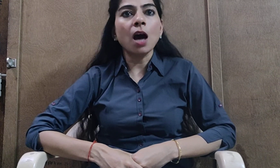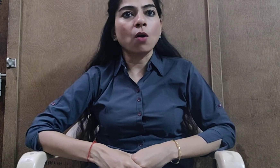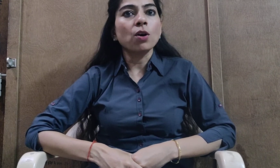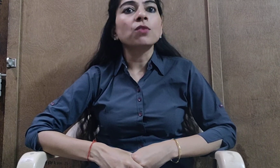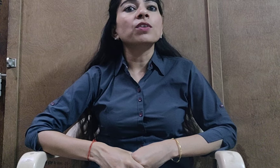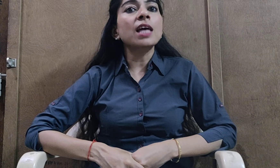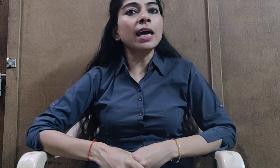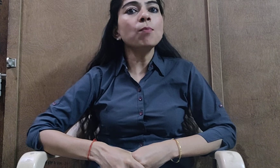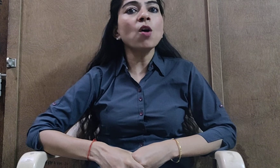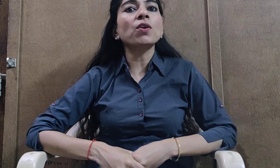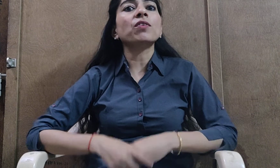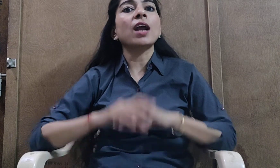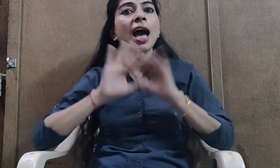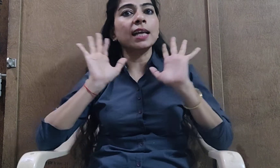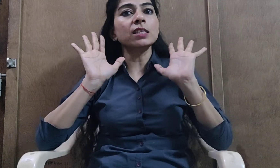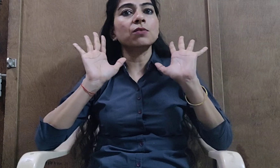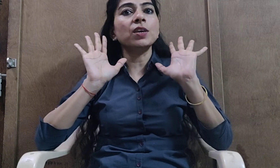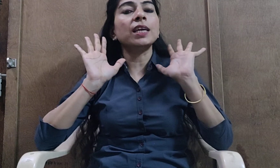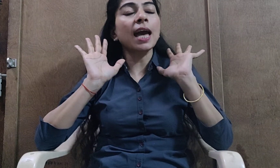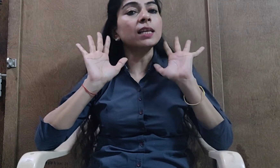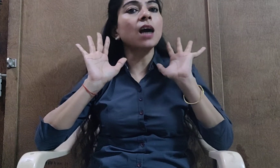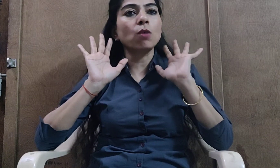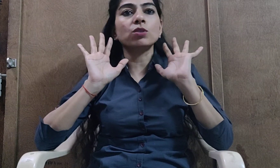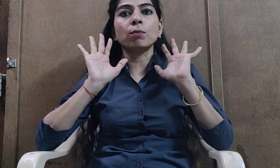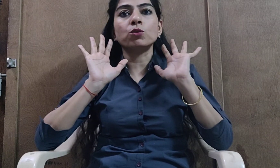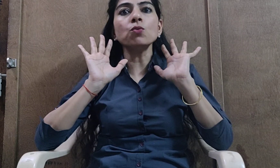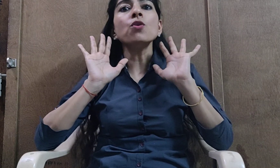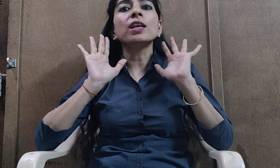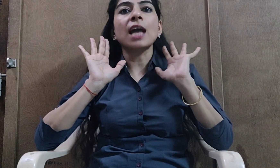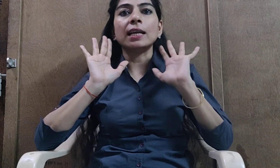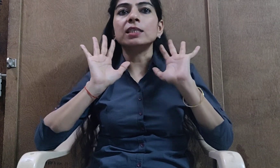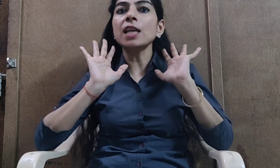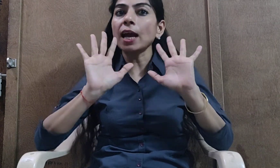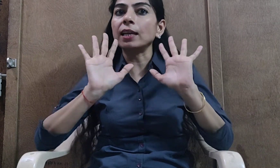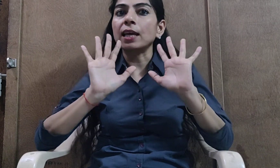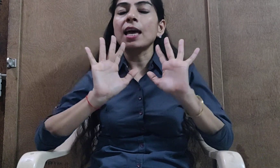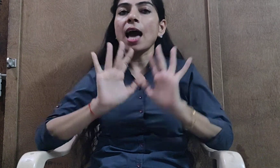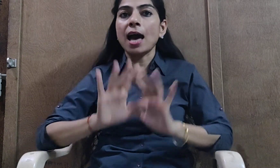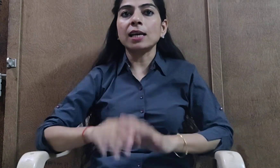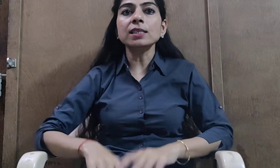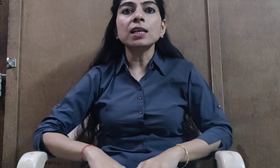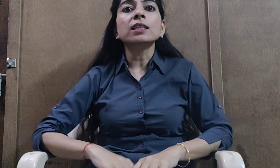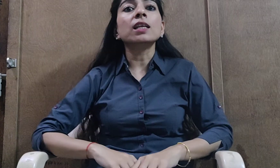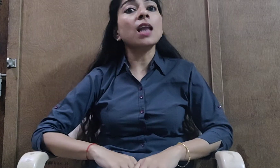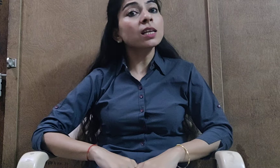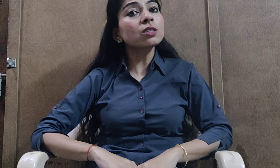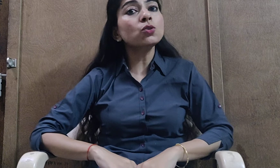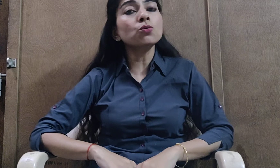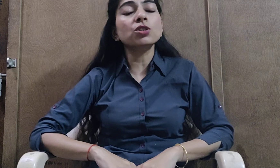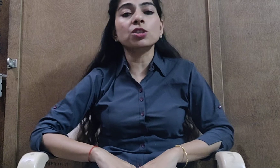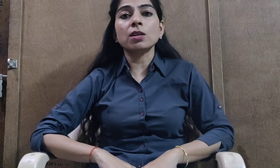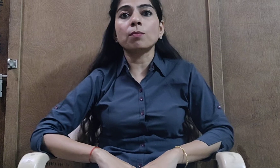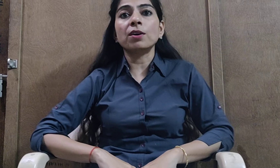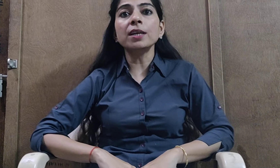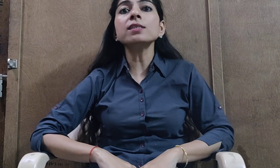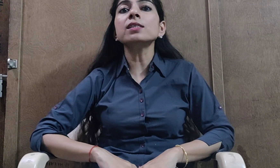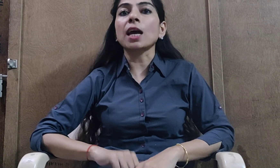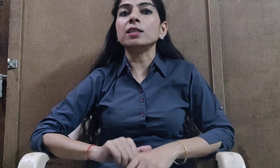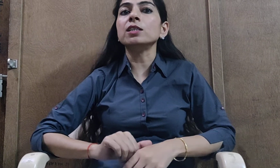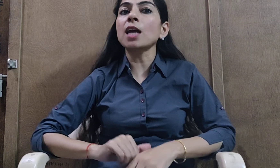Now with the help of our hands we can count up to 99 as the largest 2 digit number is 99.